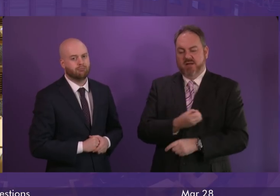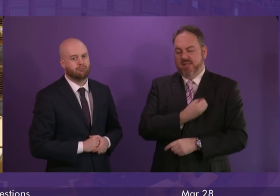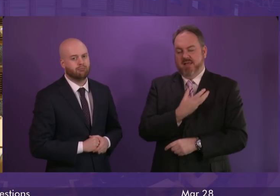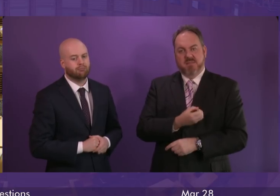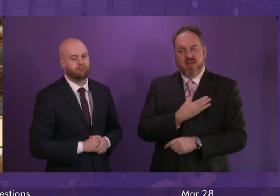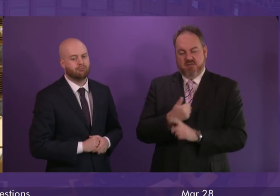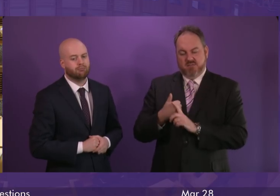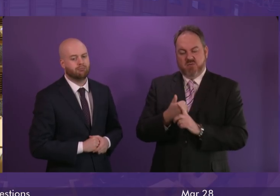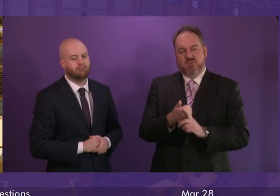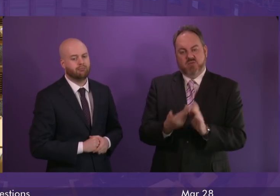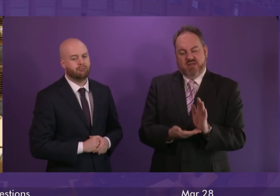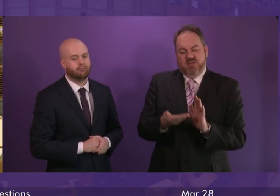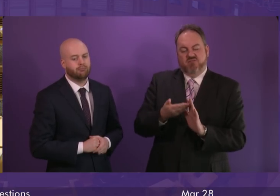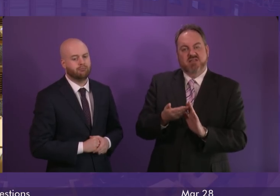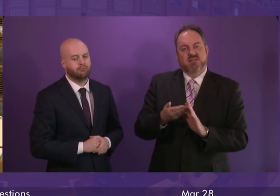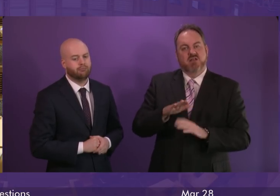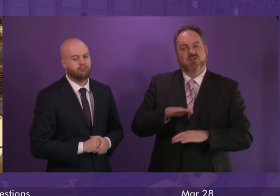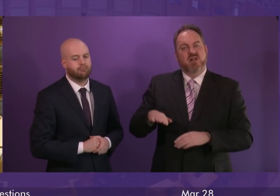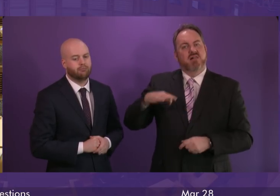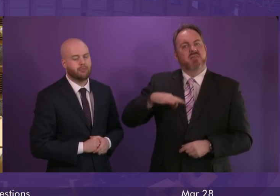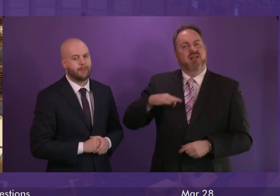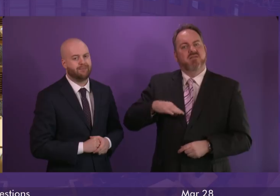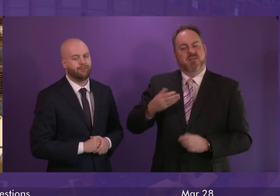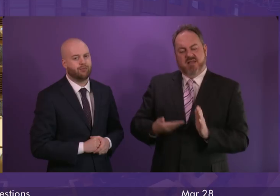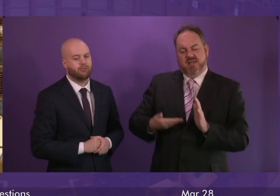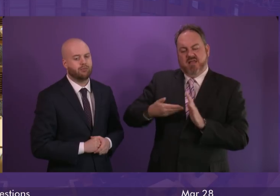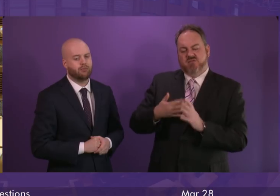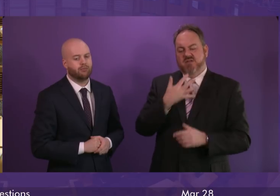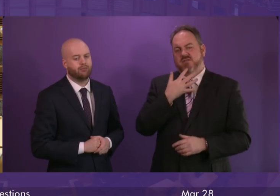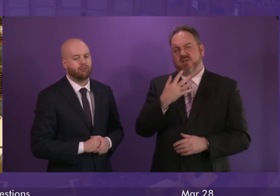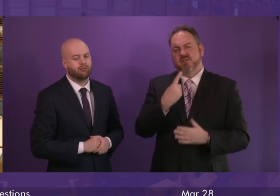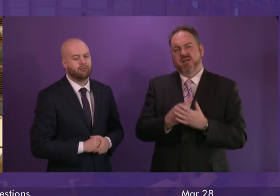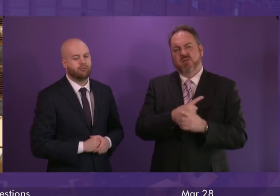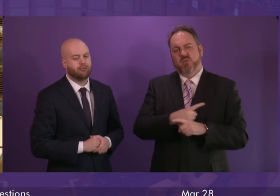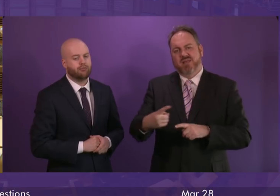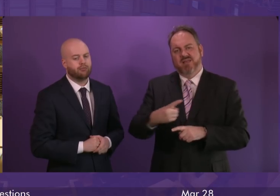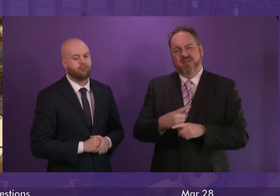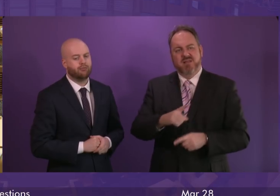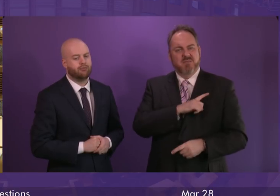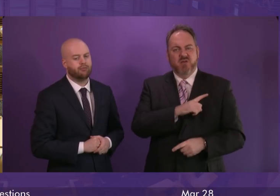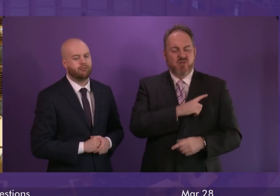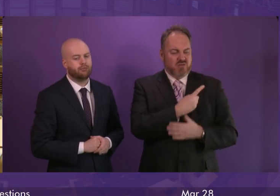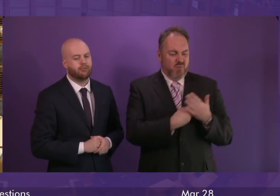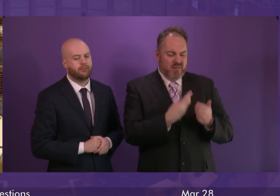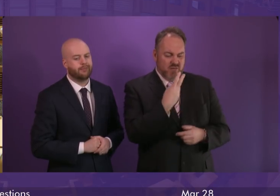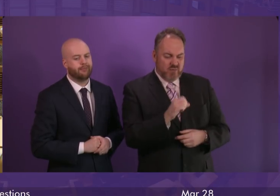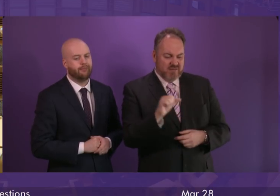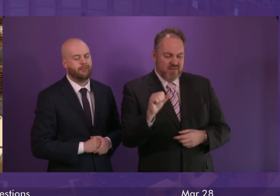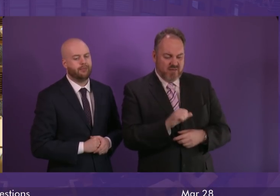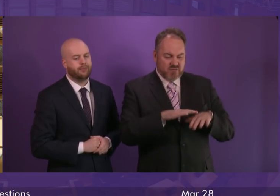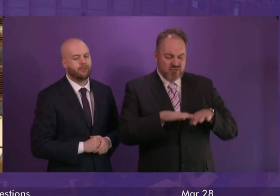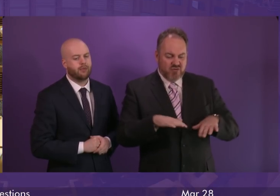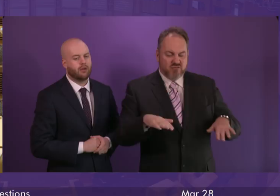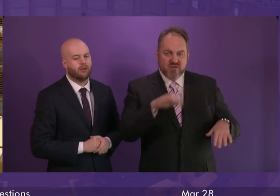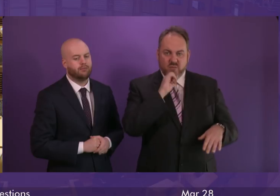child benefit by £5 a week because her government estimated that it would lift only 20,000 children out